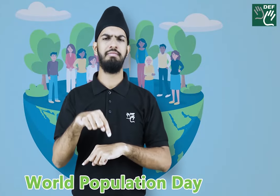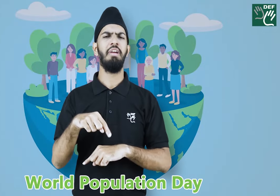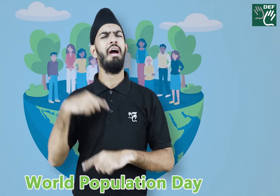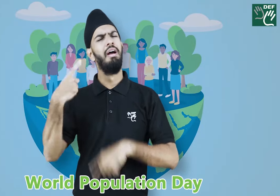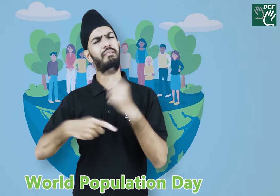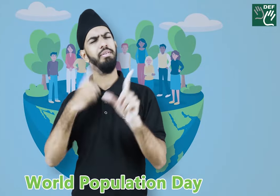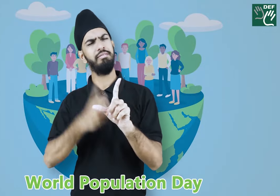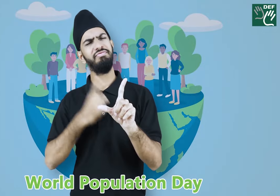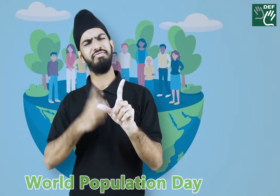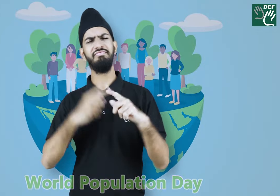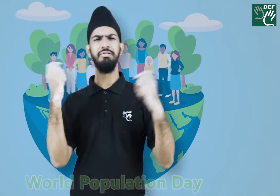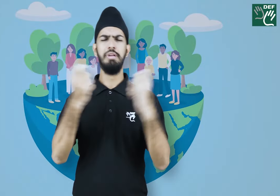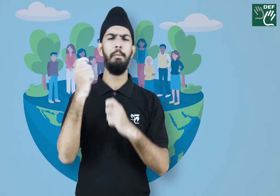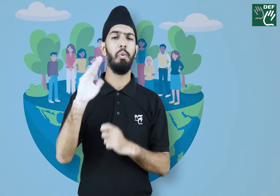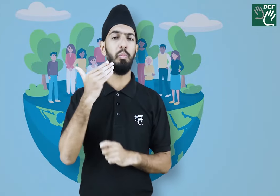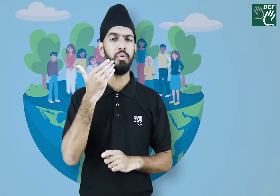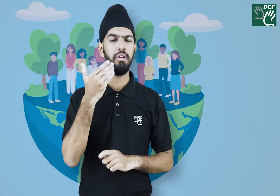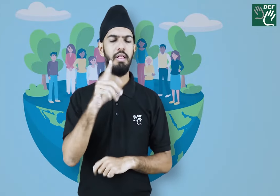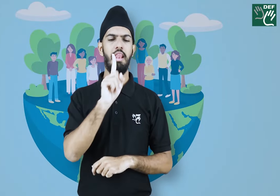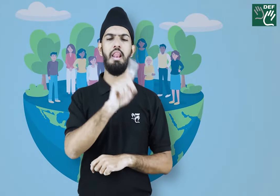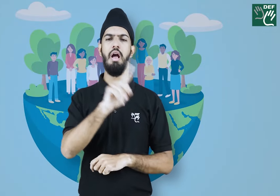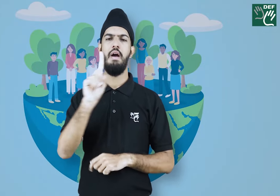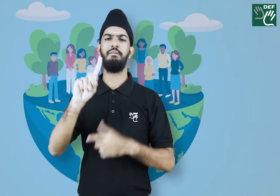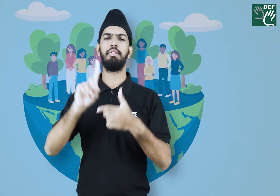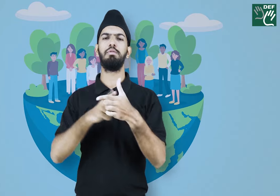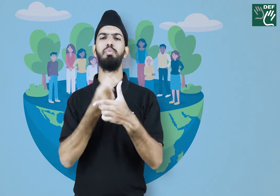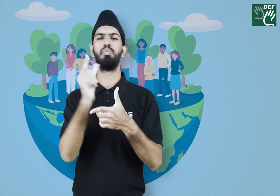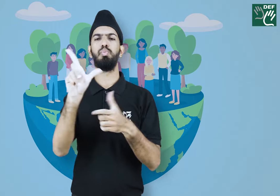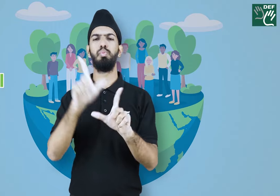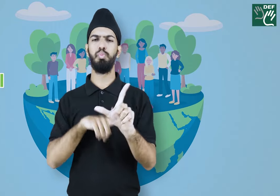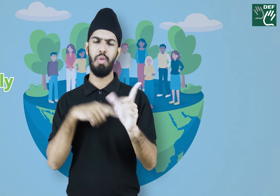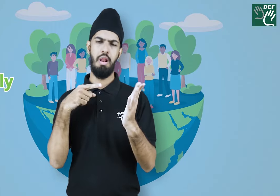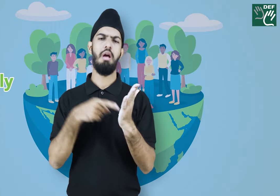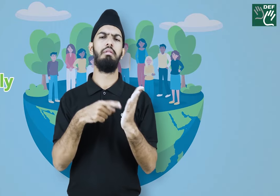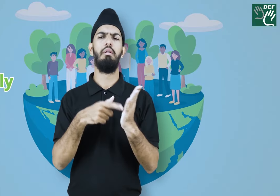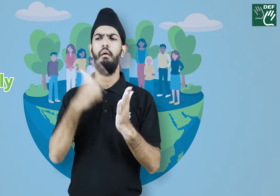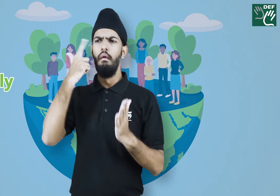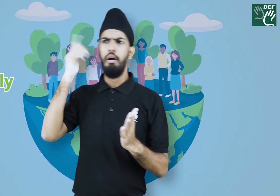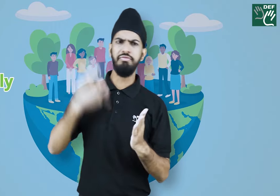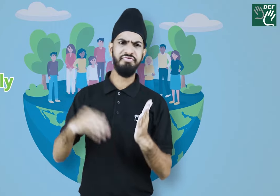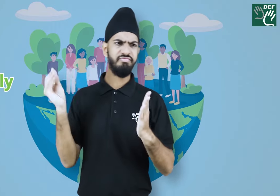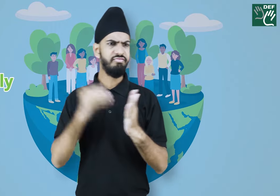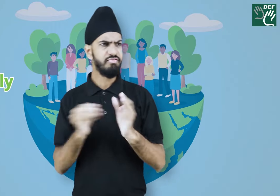Day. Every year, World Population Day is celebrated on 11th July.